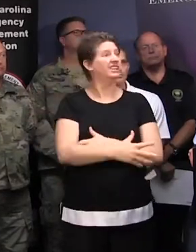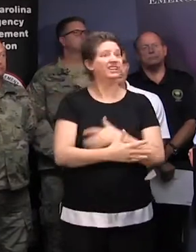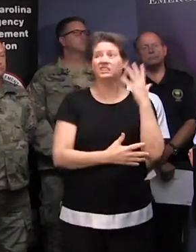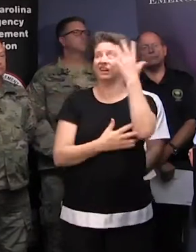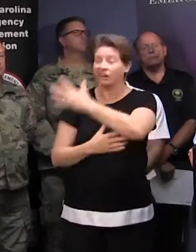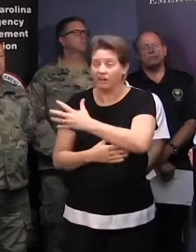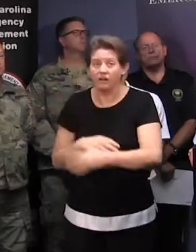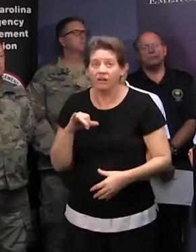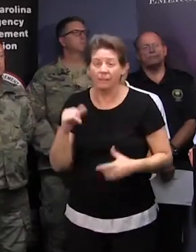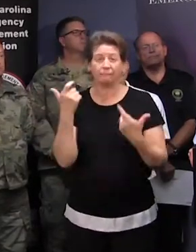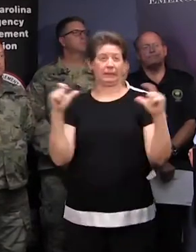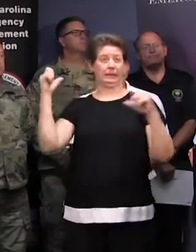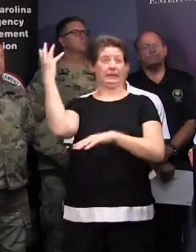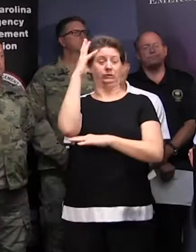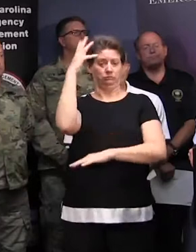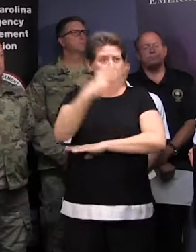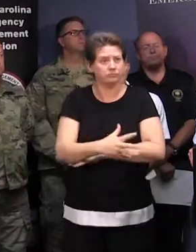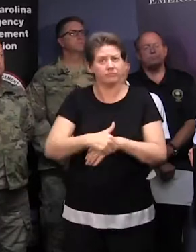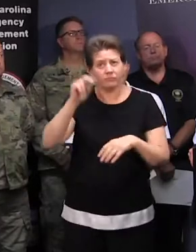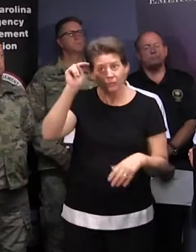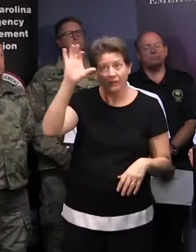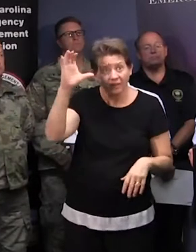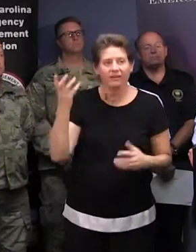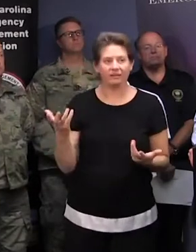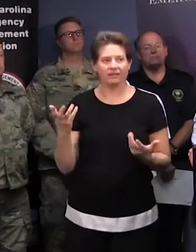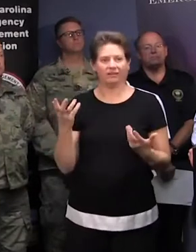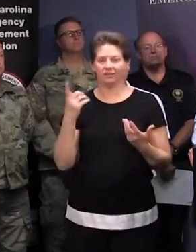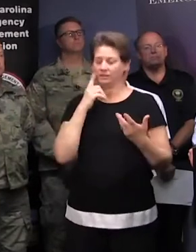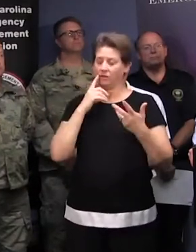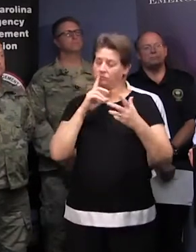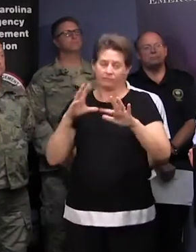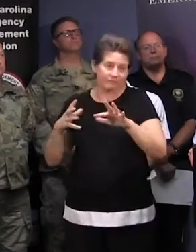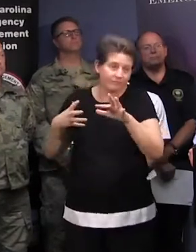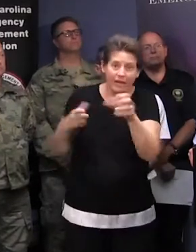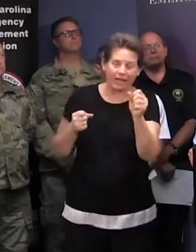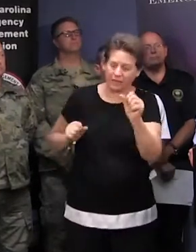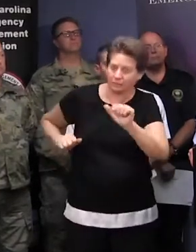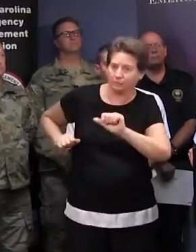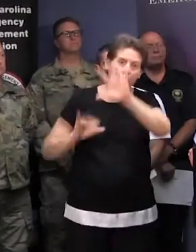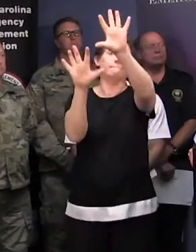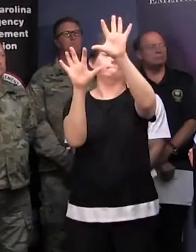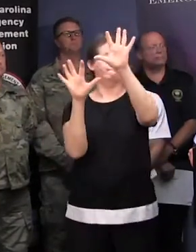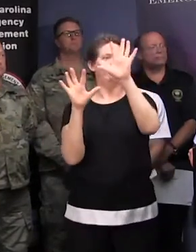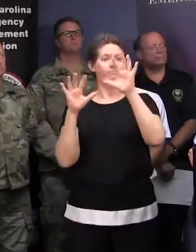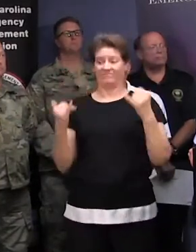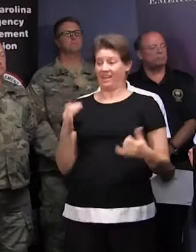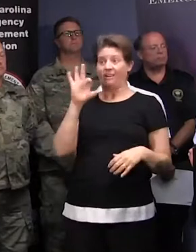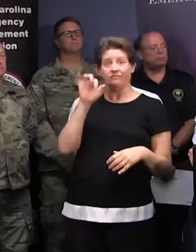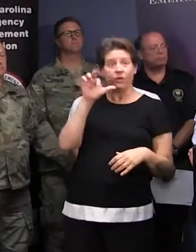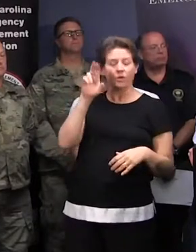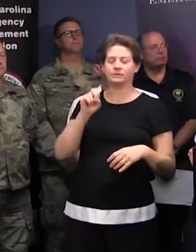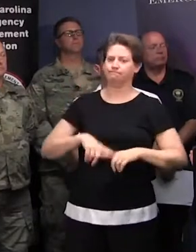big live oaks and others knocked down in Charlotte. So it was like a rocket through our state compared to Florence.